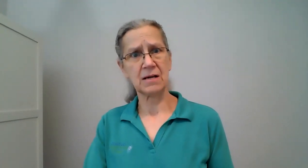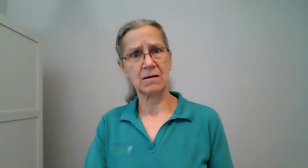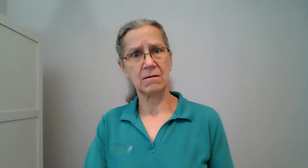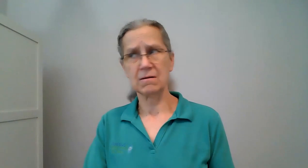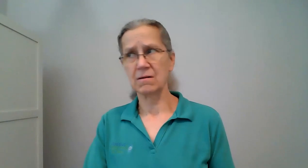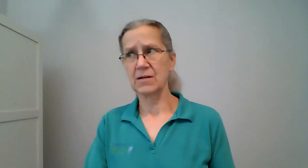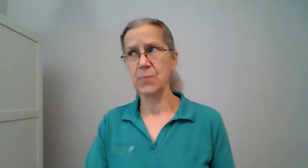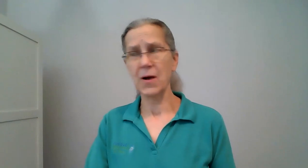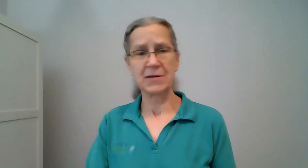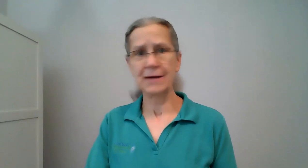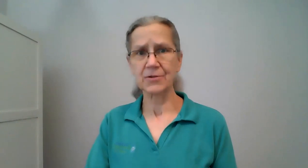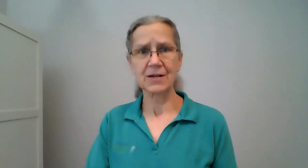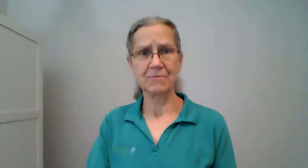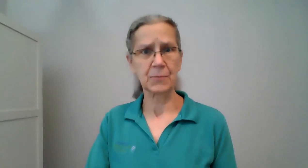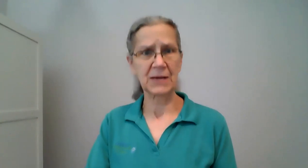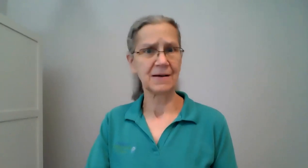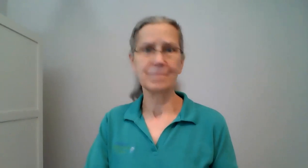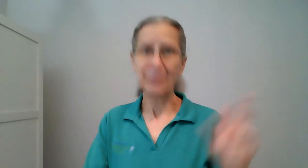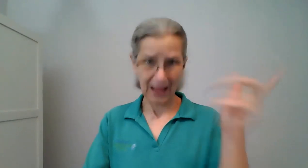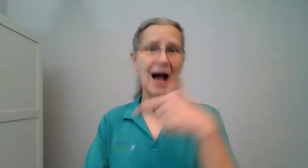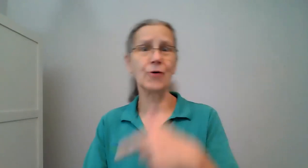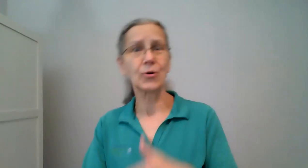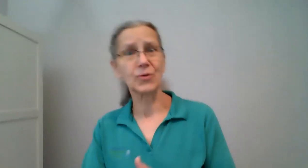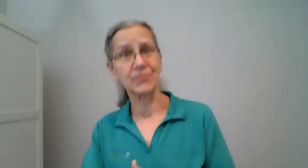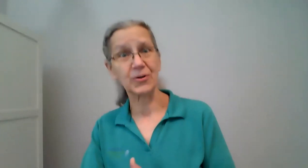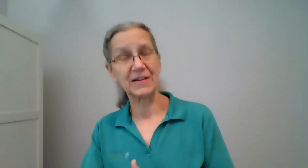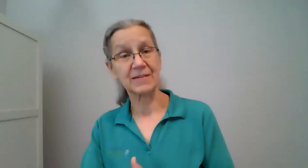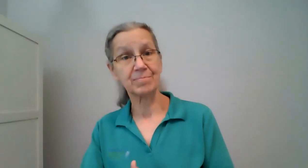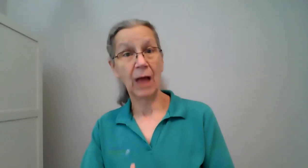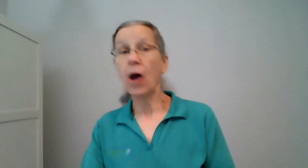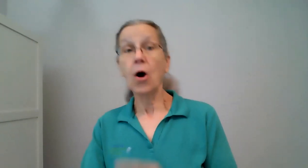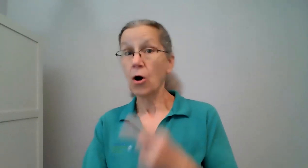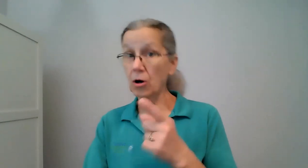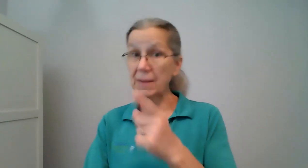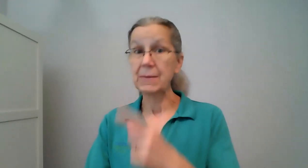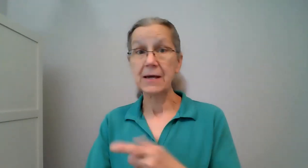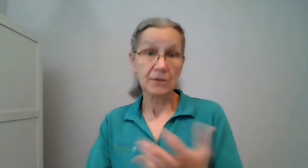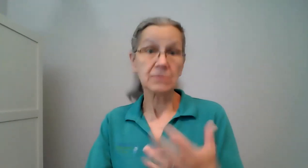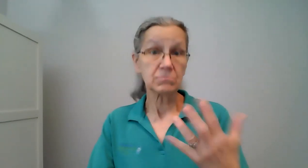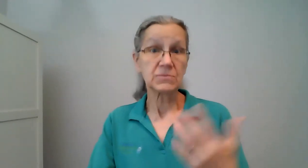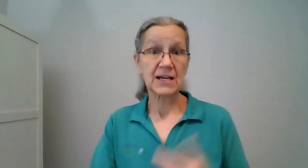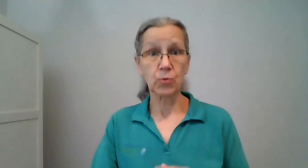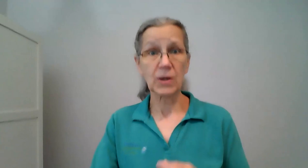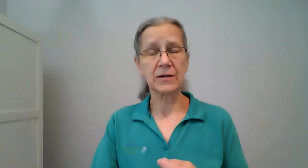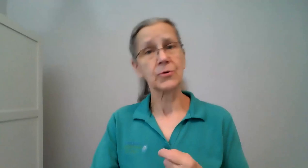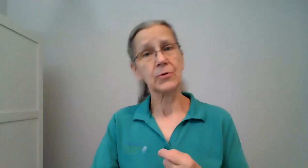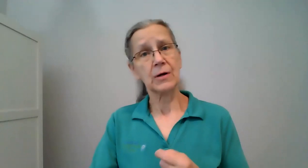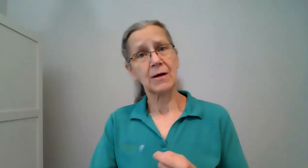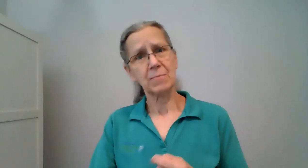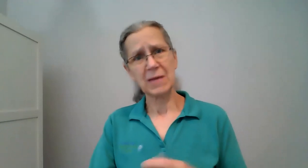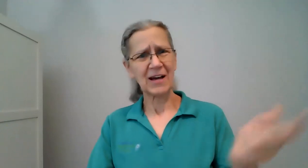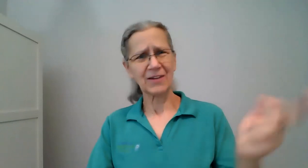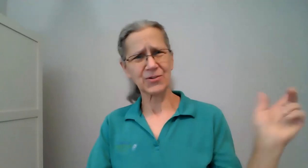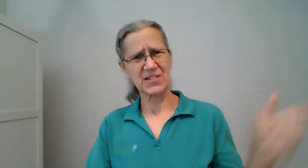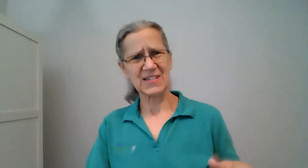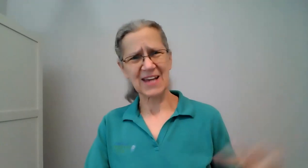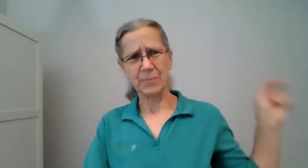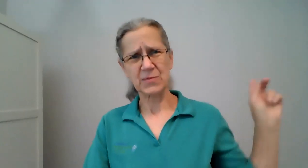it's probably not looking for me i'll go look for it or maybe i'll take a run or maybe i'll do the steps